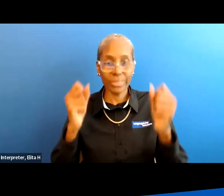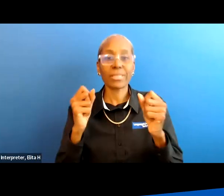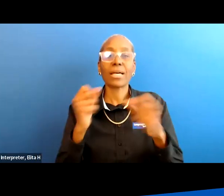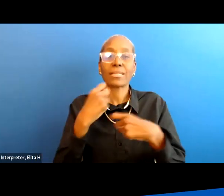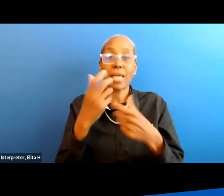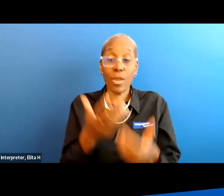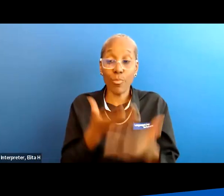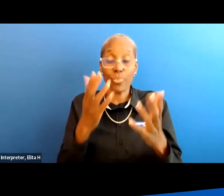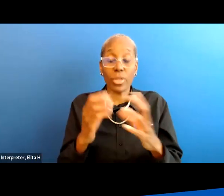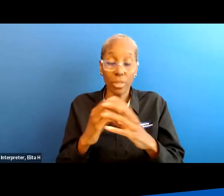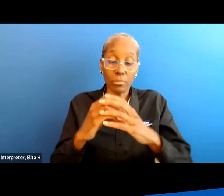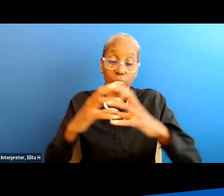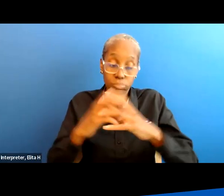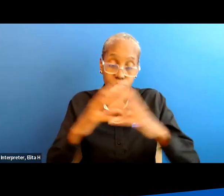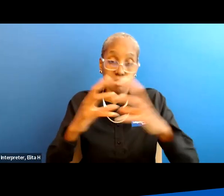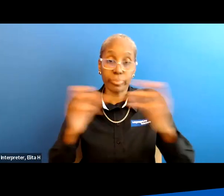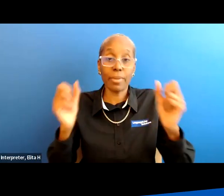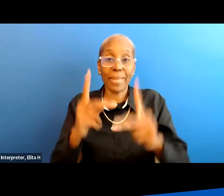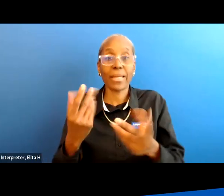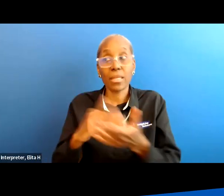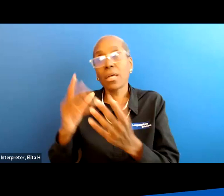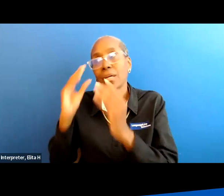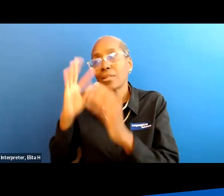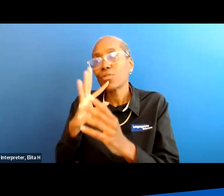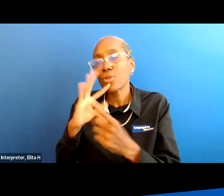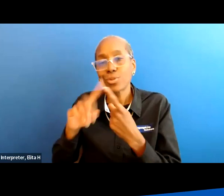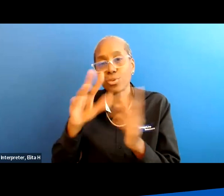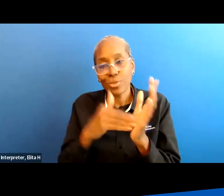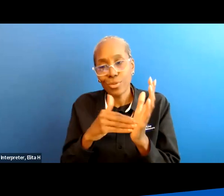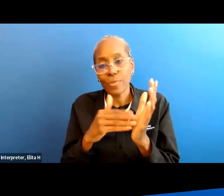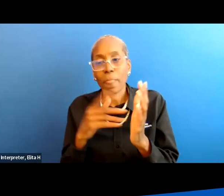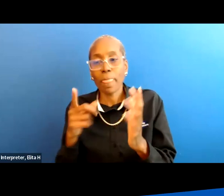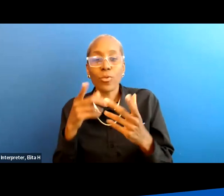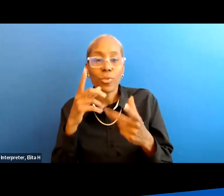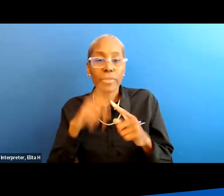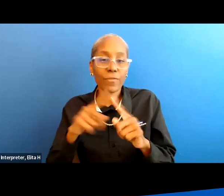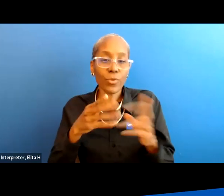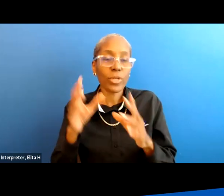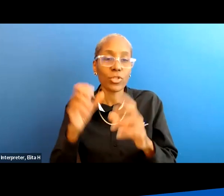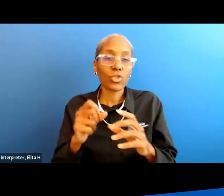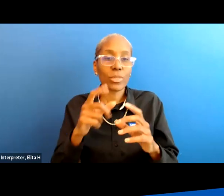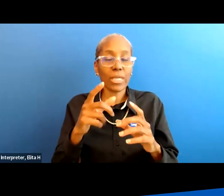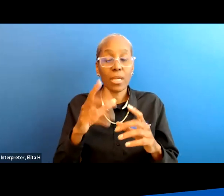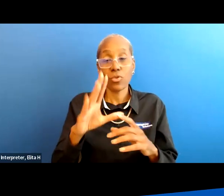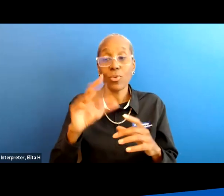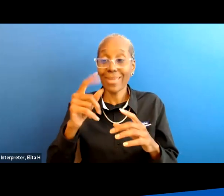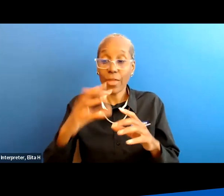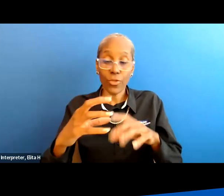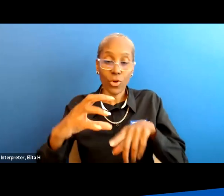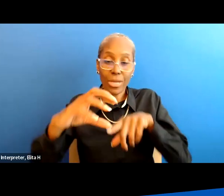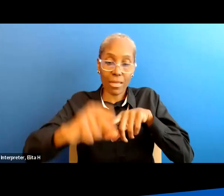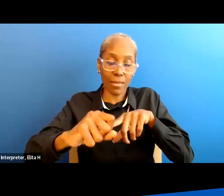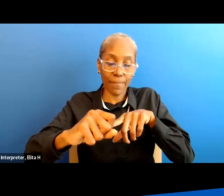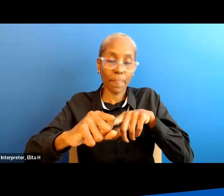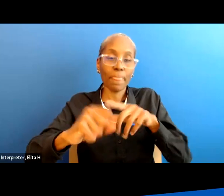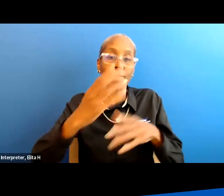talk to your health care professional because um there are ways that you can clamp the catheter only